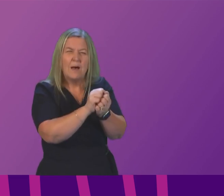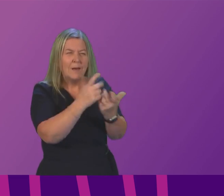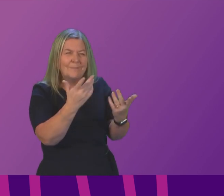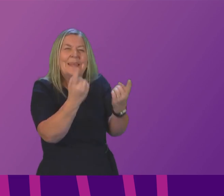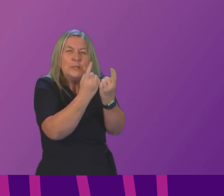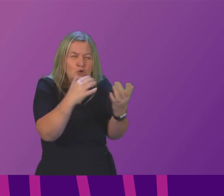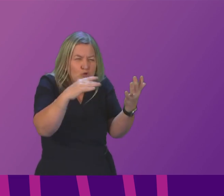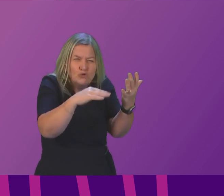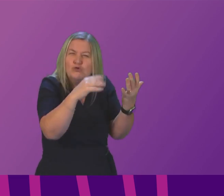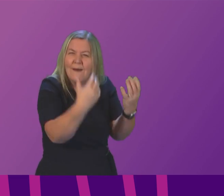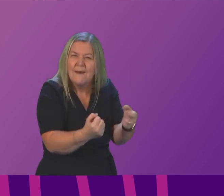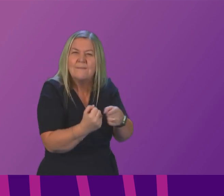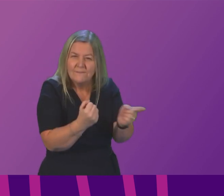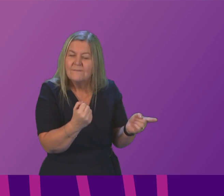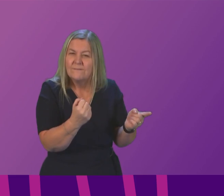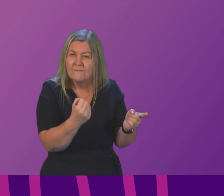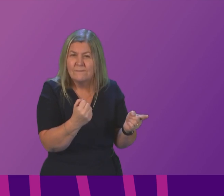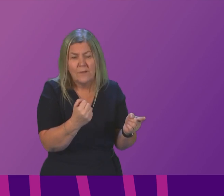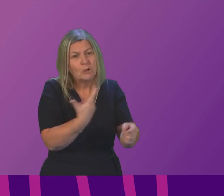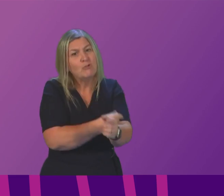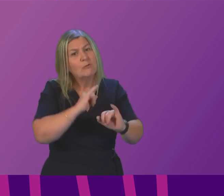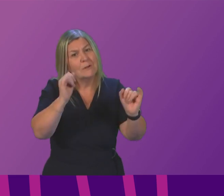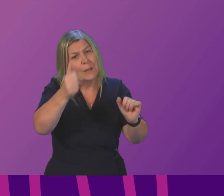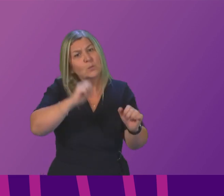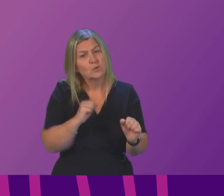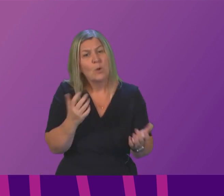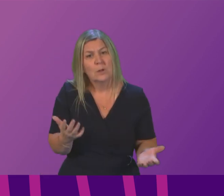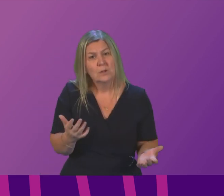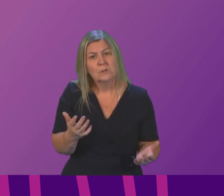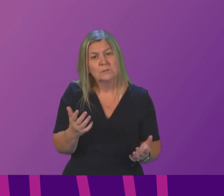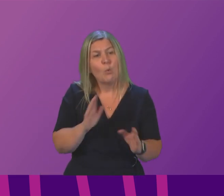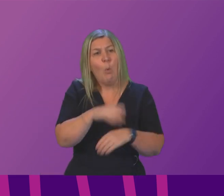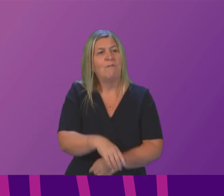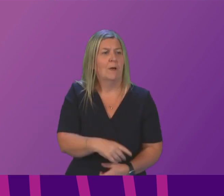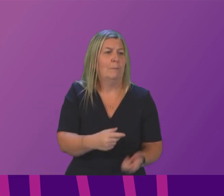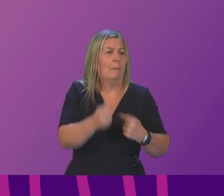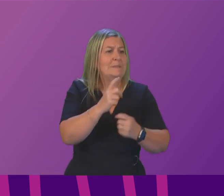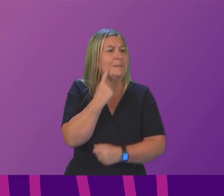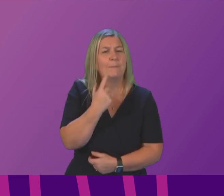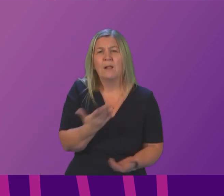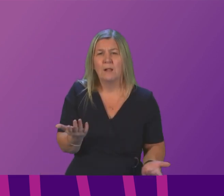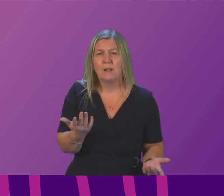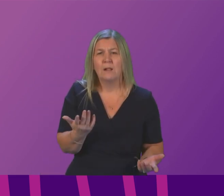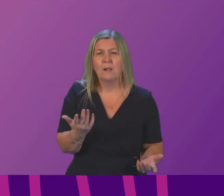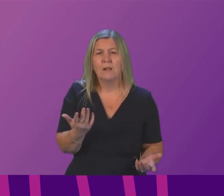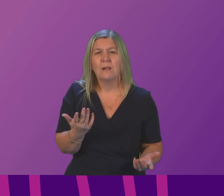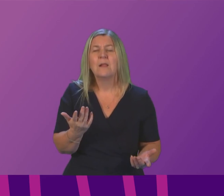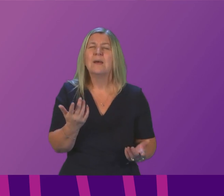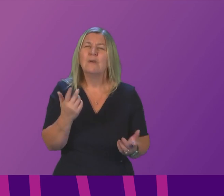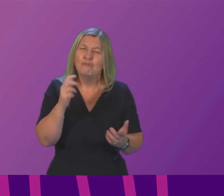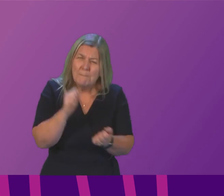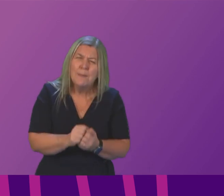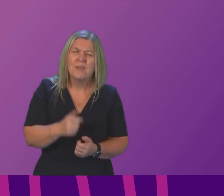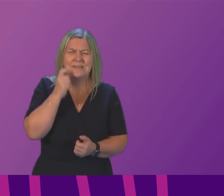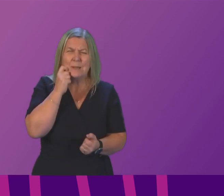are complex I think we all understand that so let's not oversimplify let's not take quotes out of context let's focus on the substance of